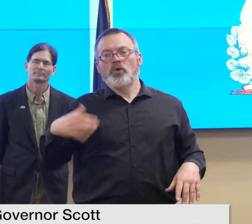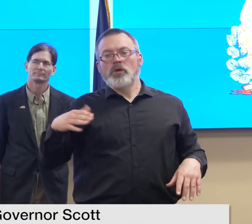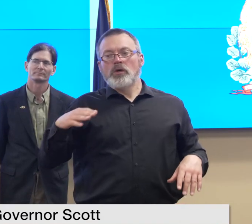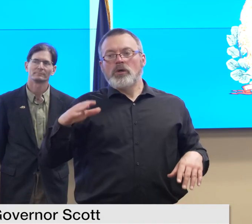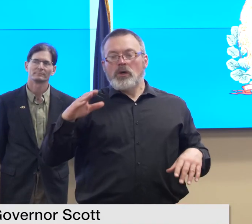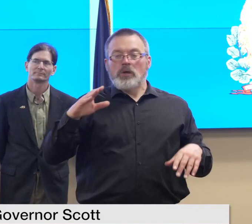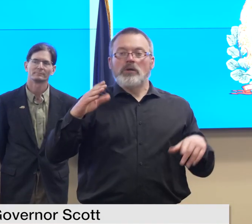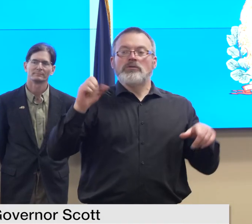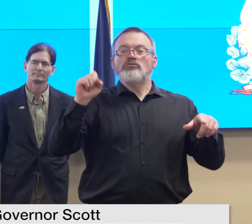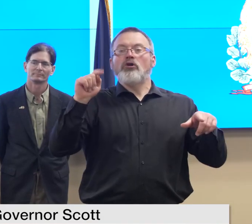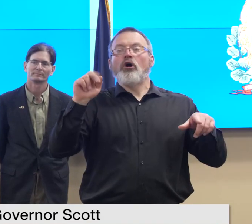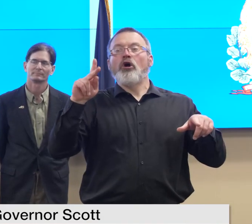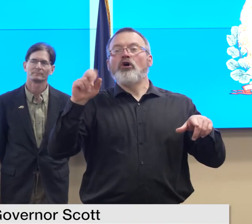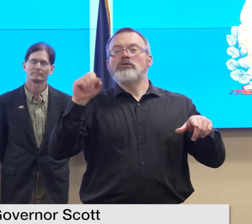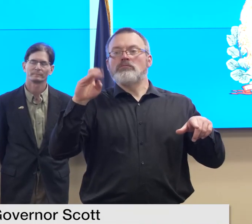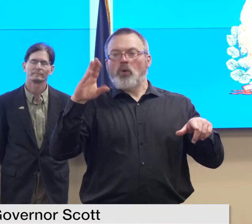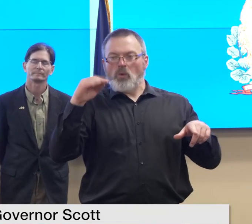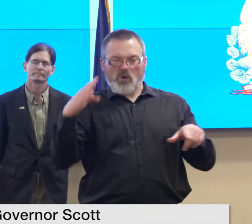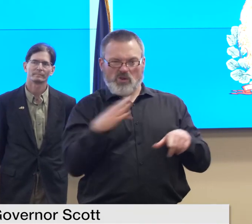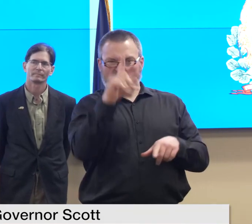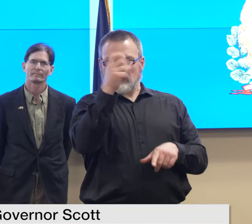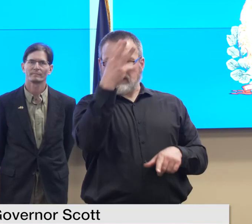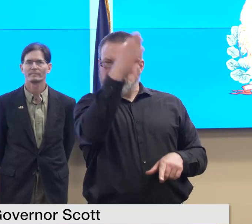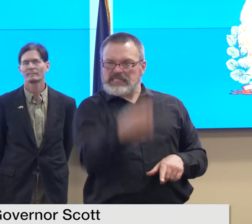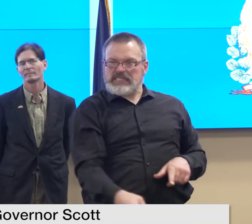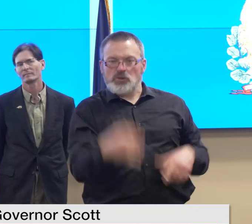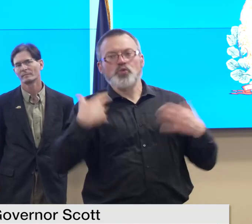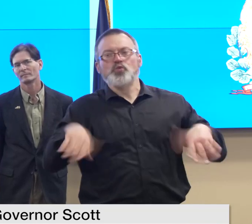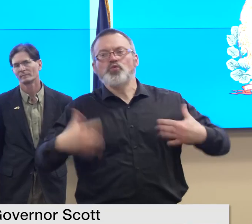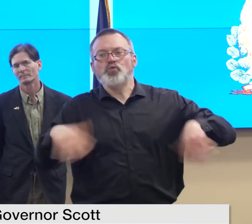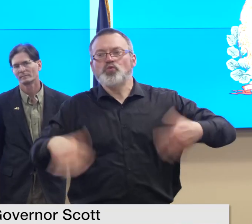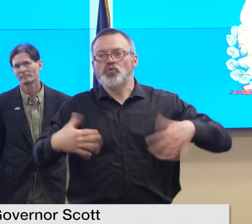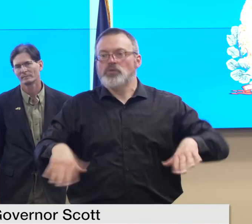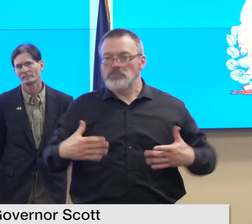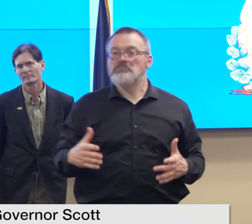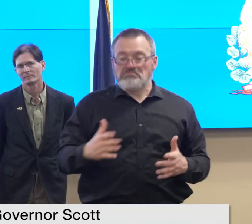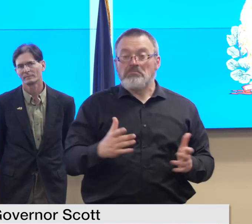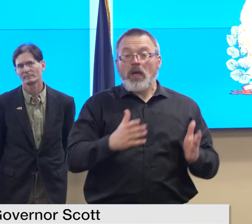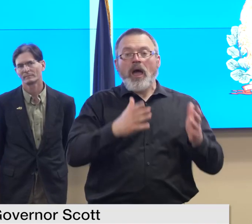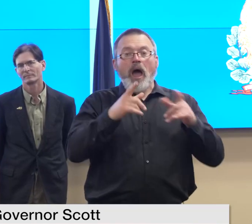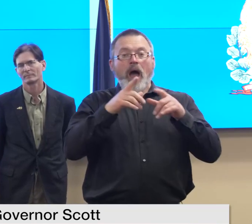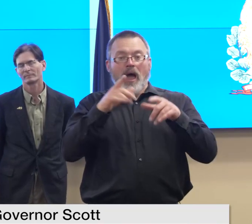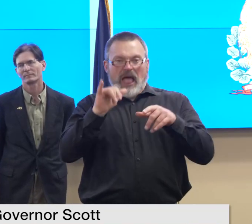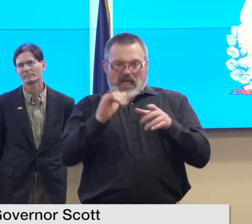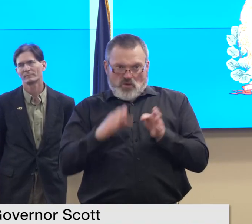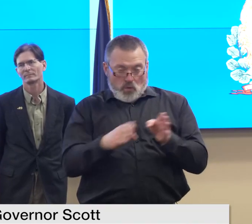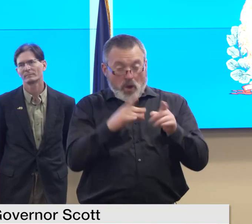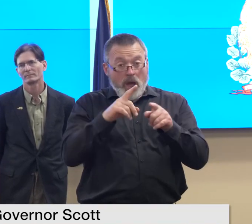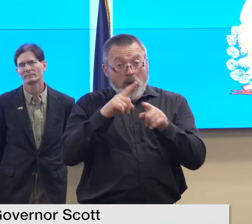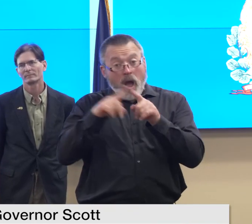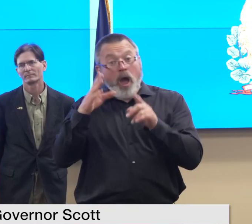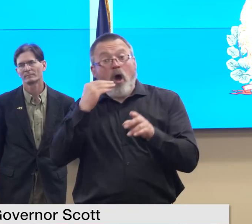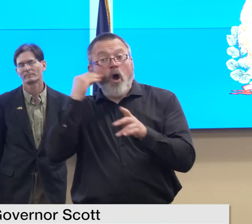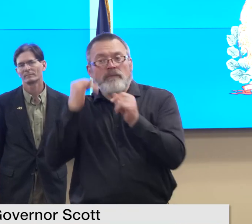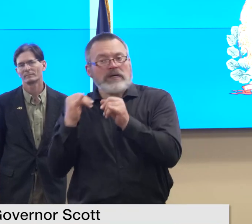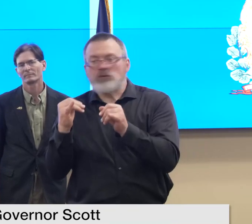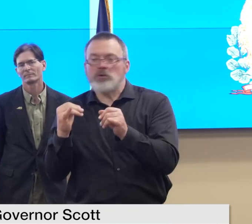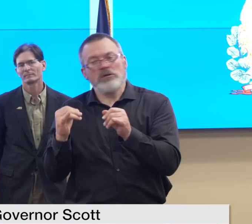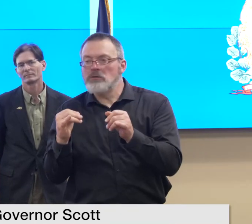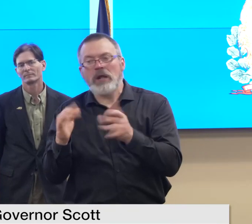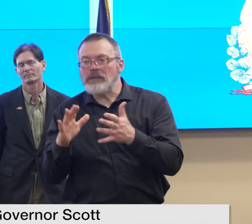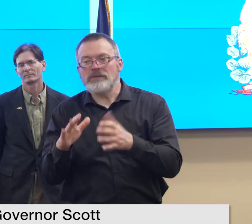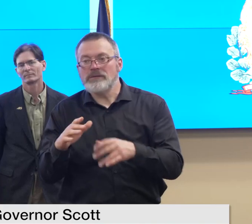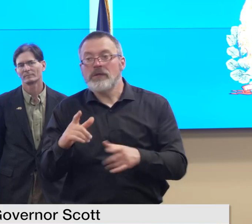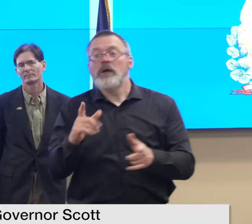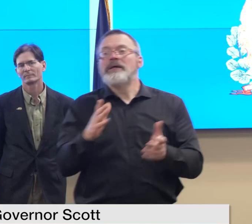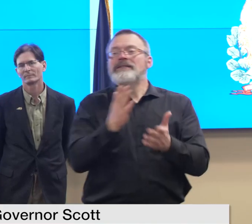so forth but not as much to individual homes as in other areas so it depends on where you are